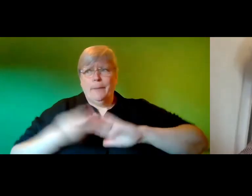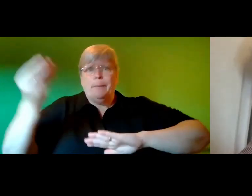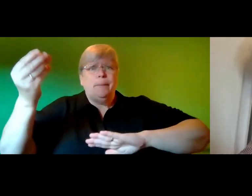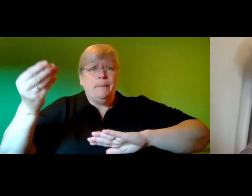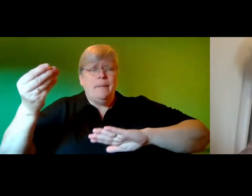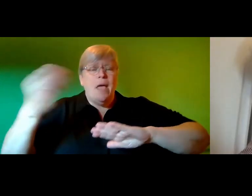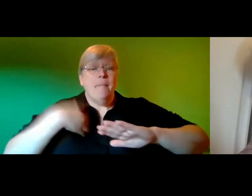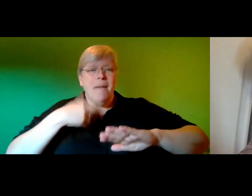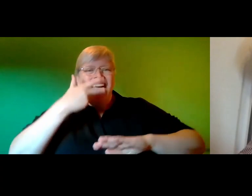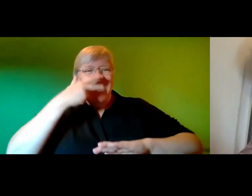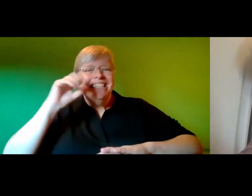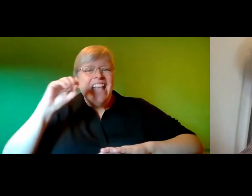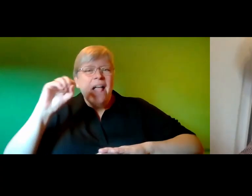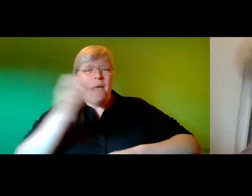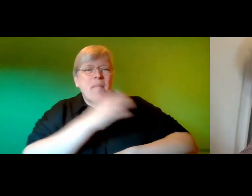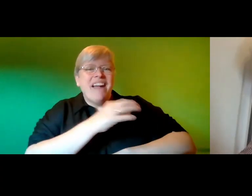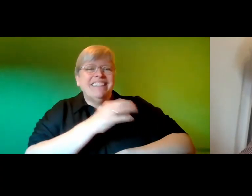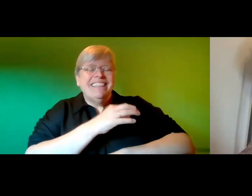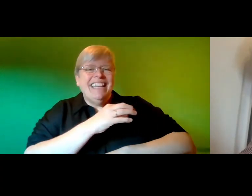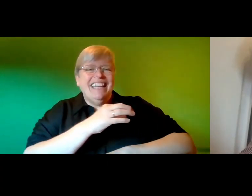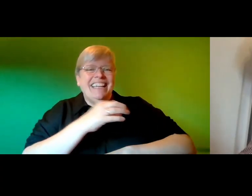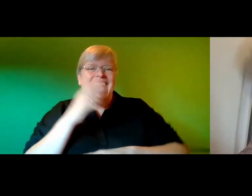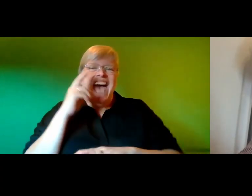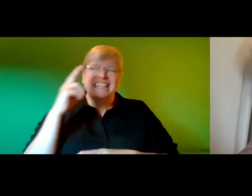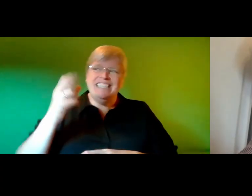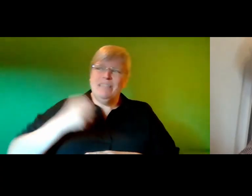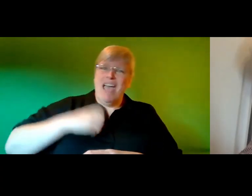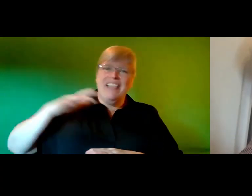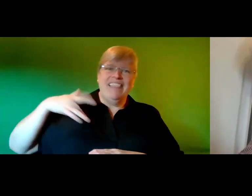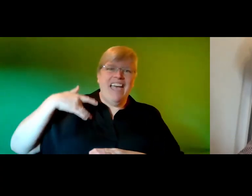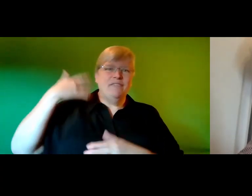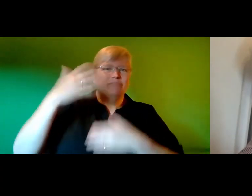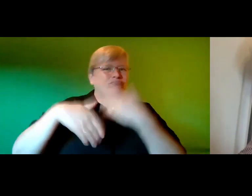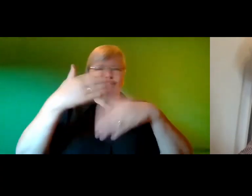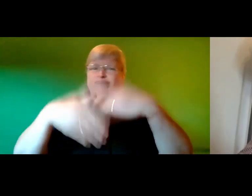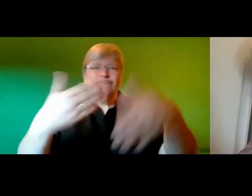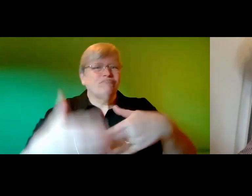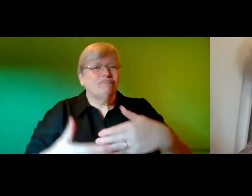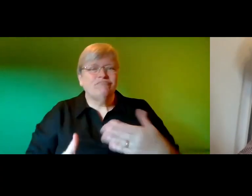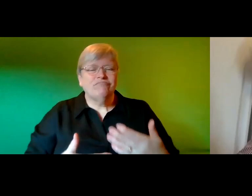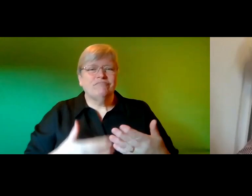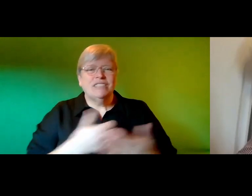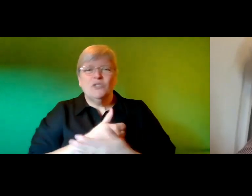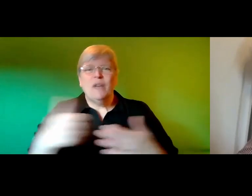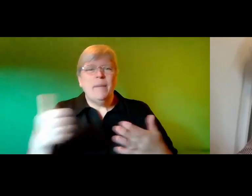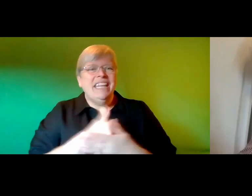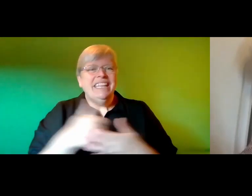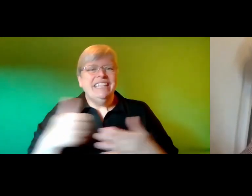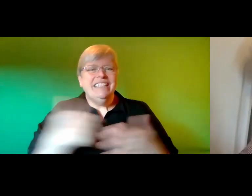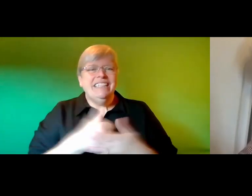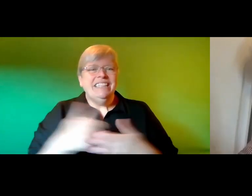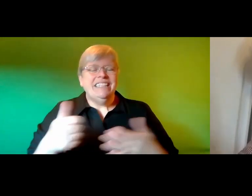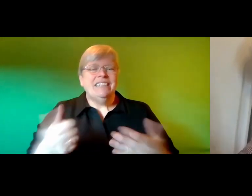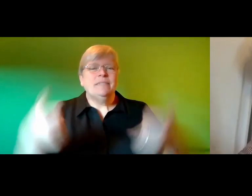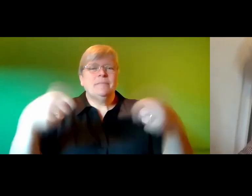80th birthday i see my own life before me an endless cycle repeating and